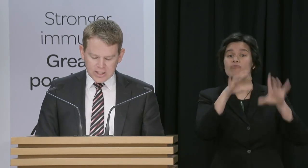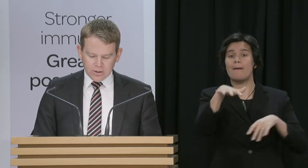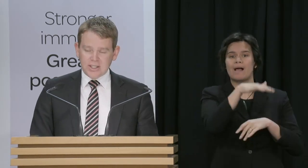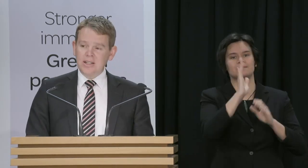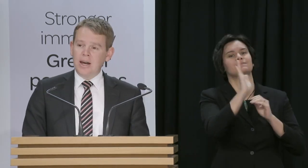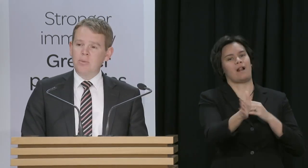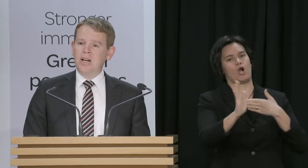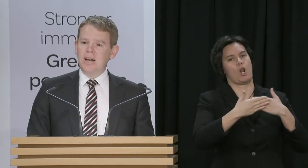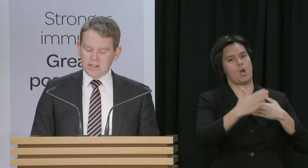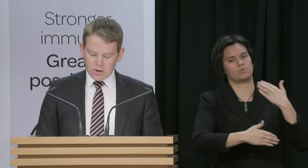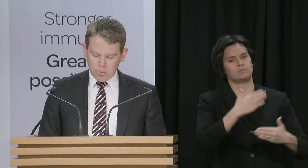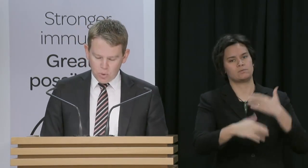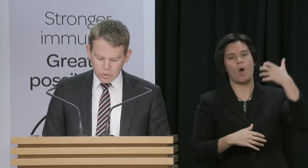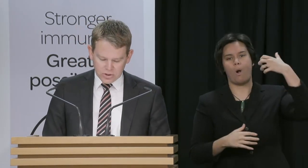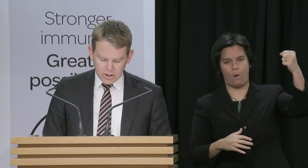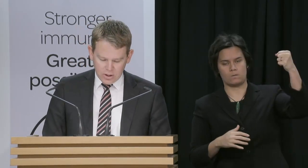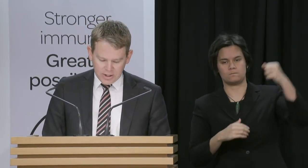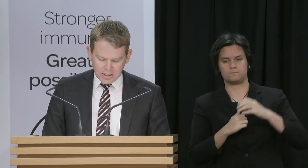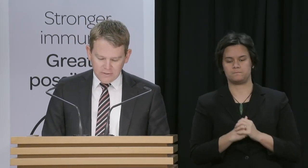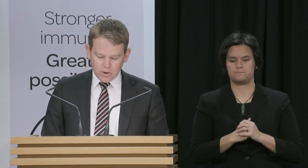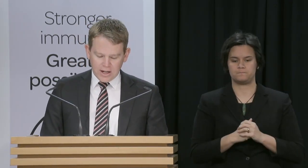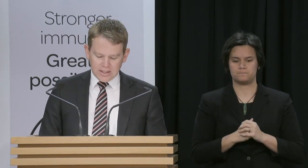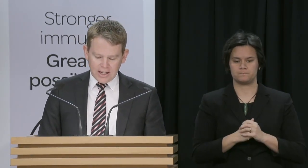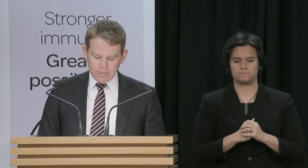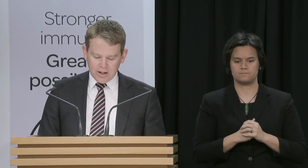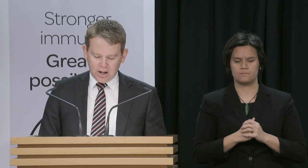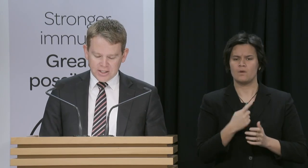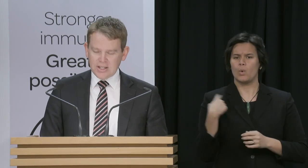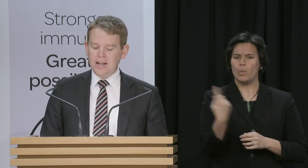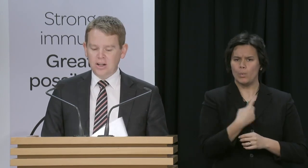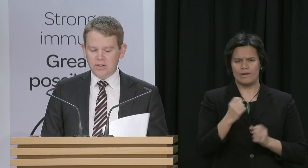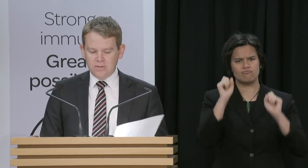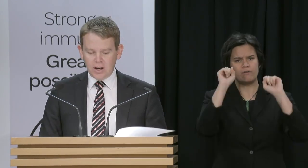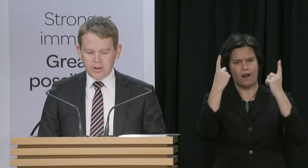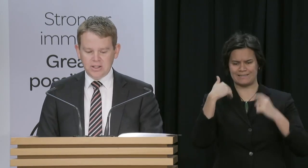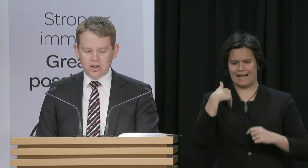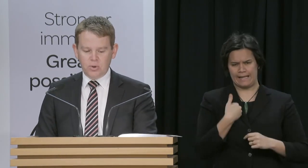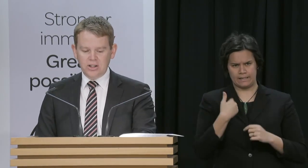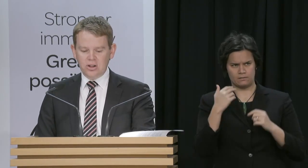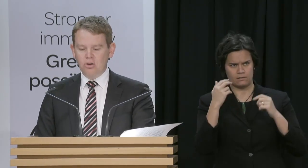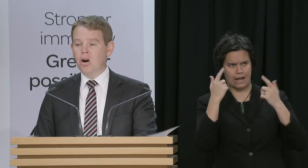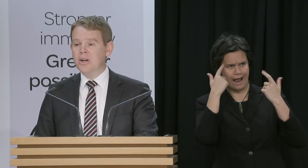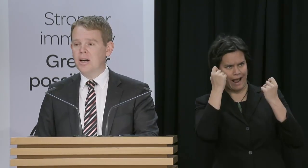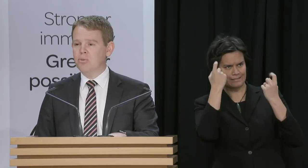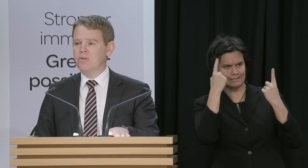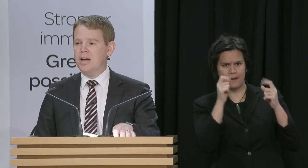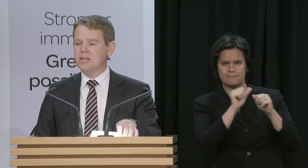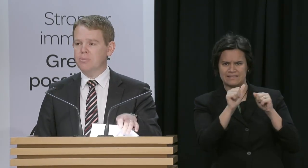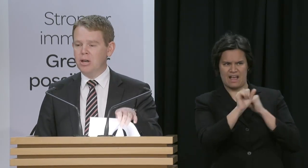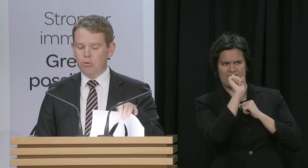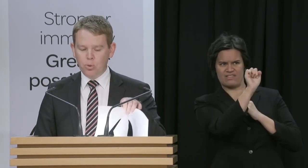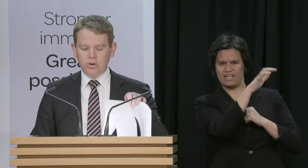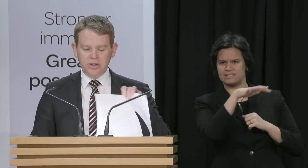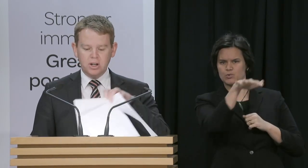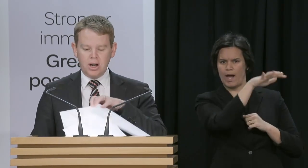As we said on Saturday when we announced the pause, we needed a few days to get a better understanding of the developing situation and the growing number of